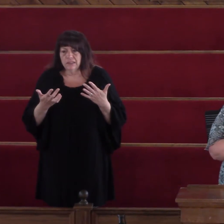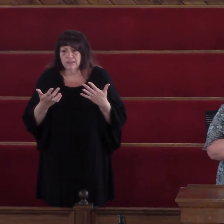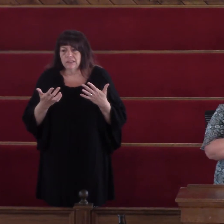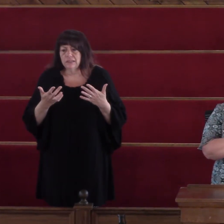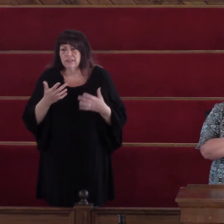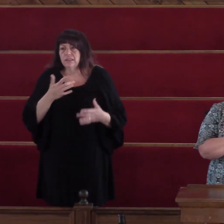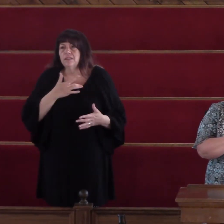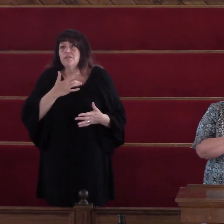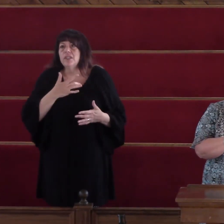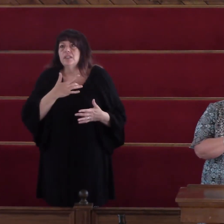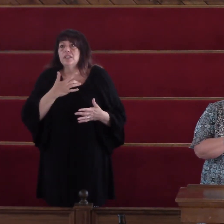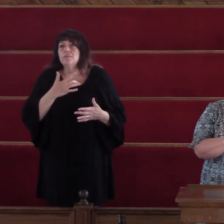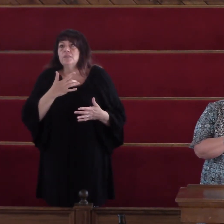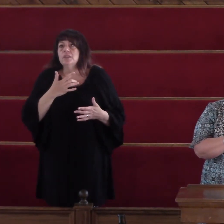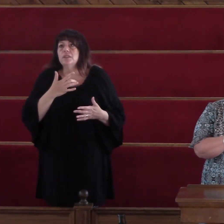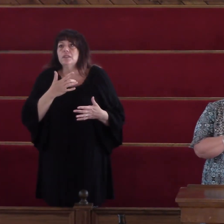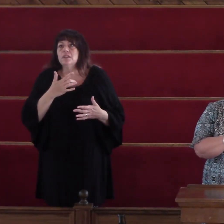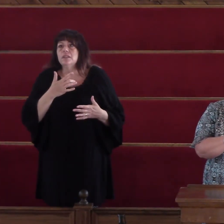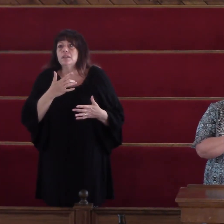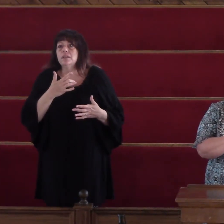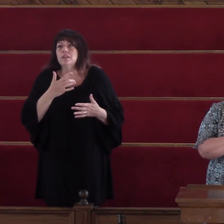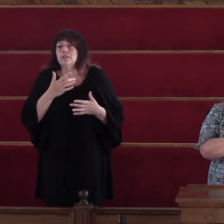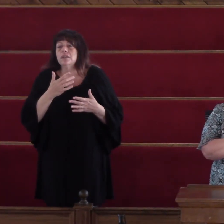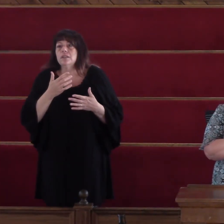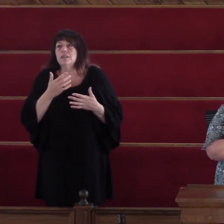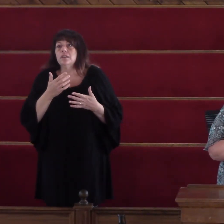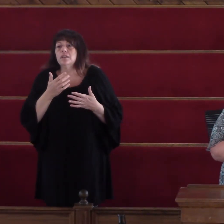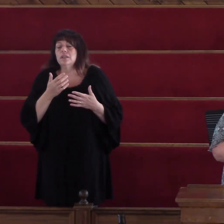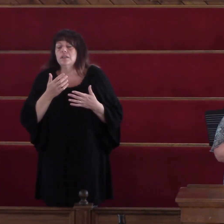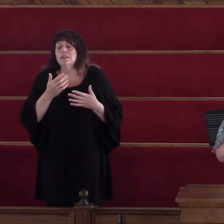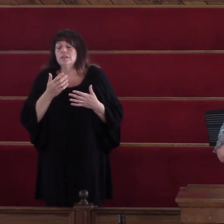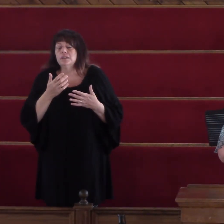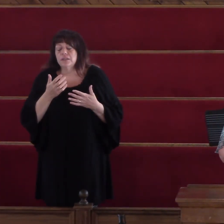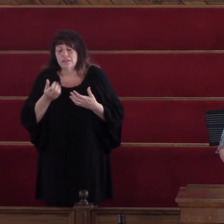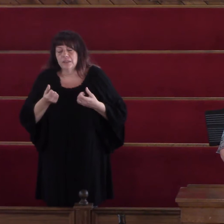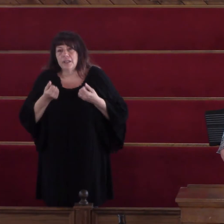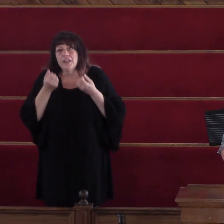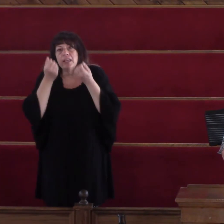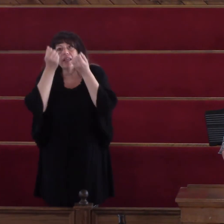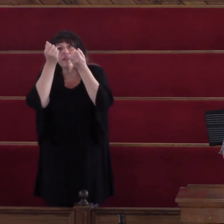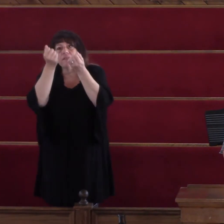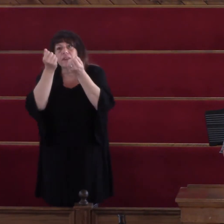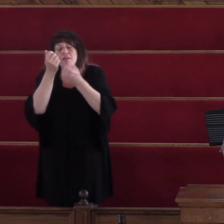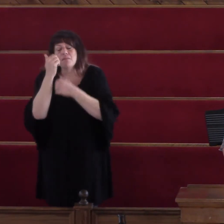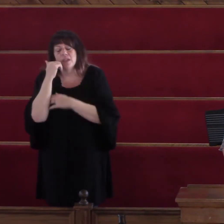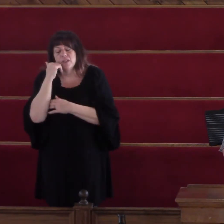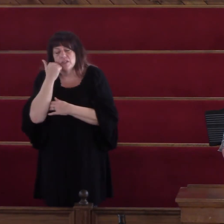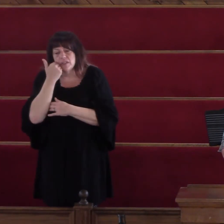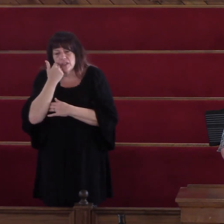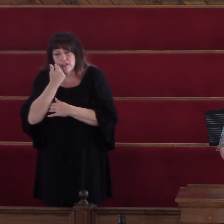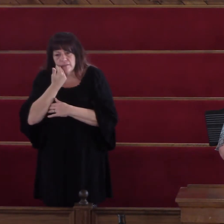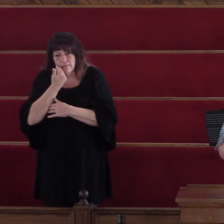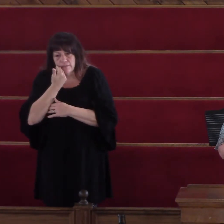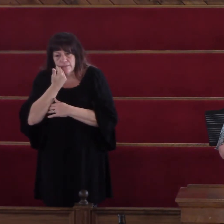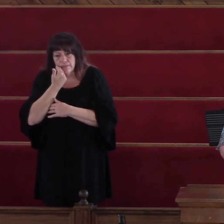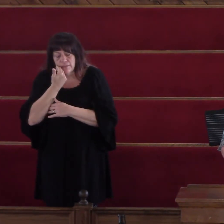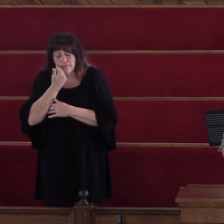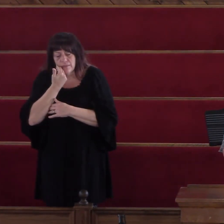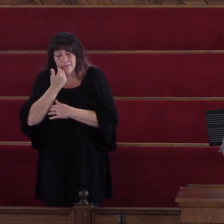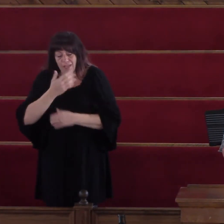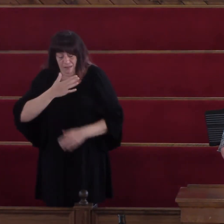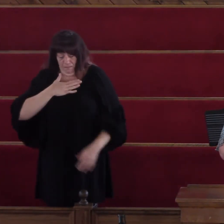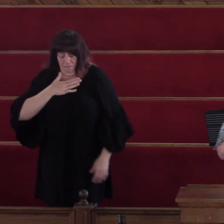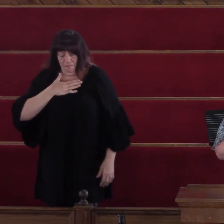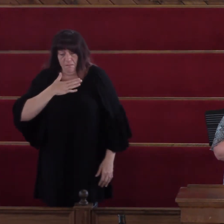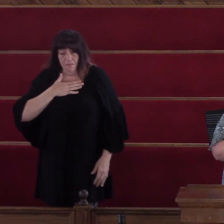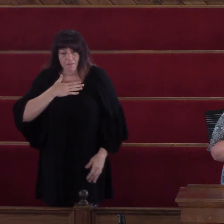bring Him much shame It's my